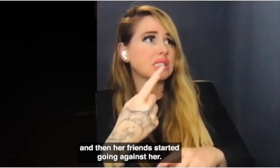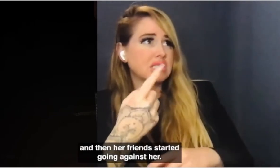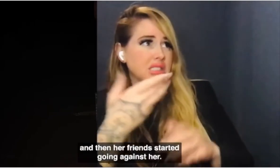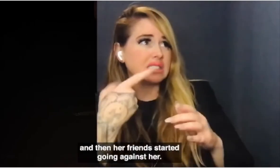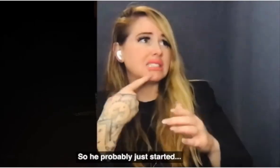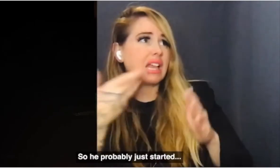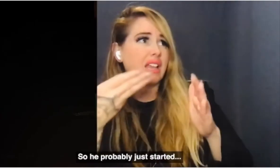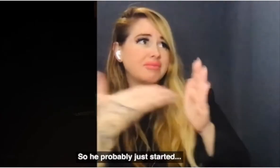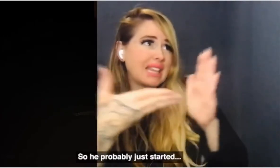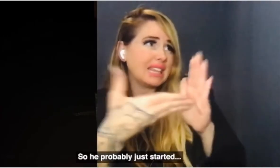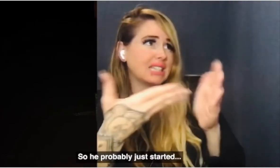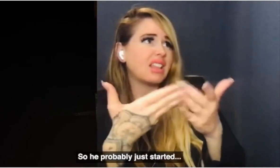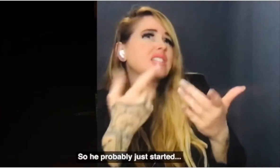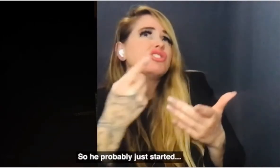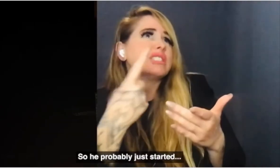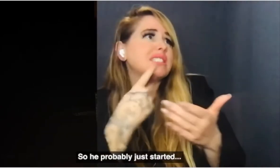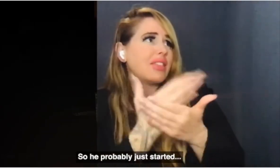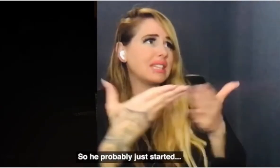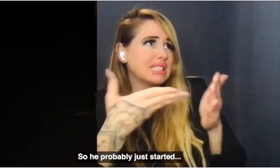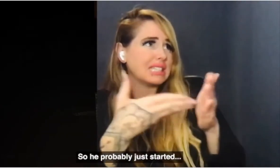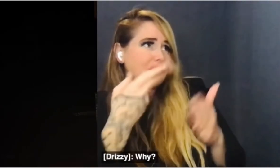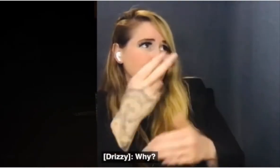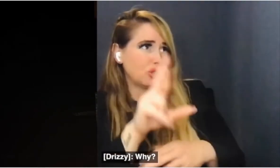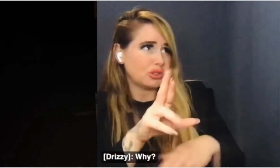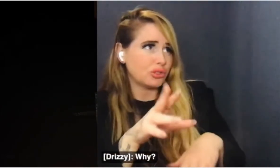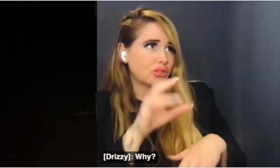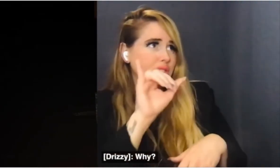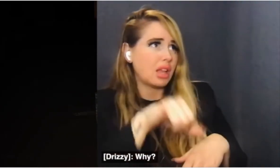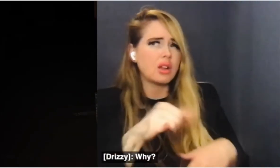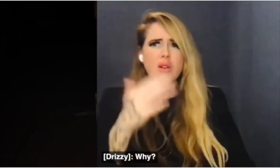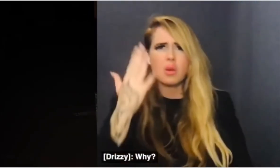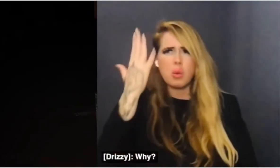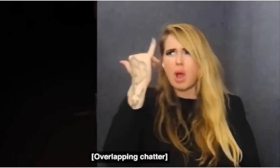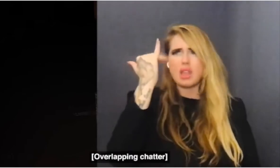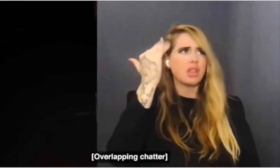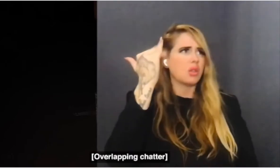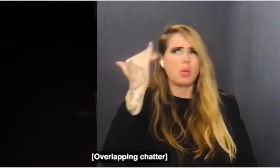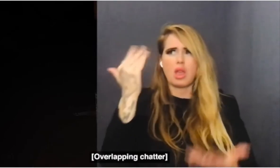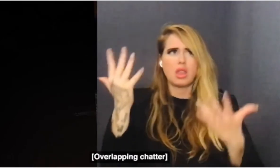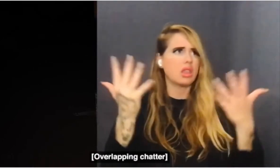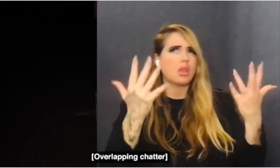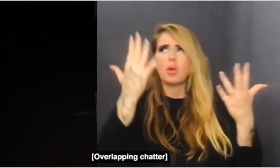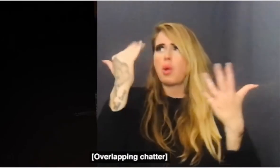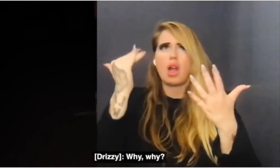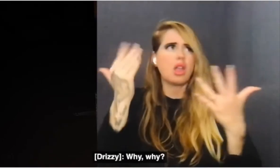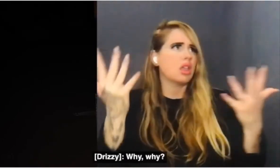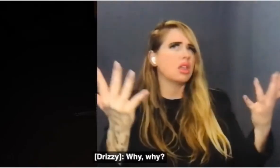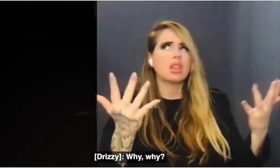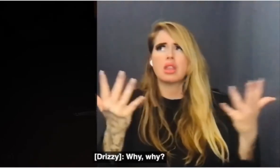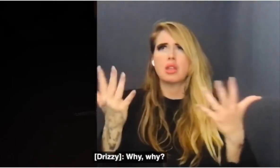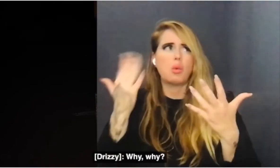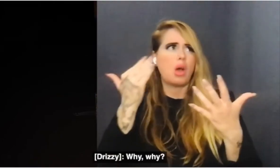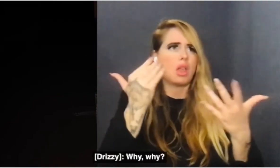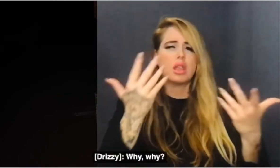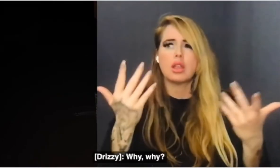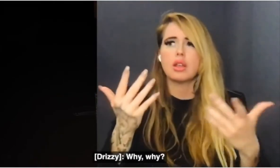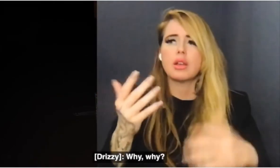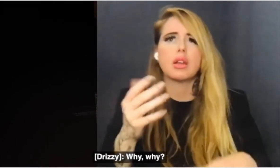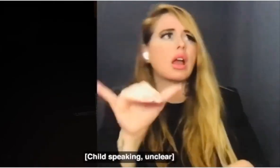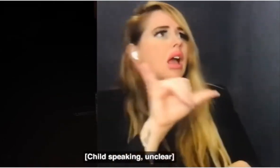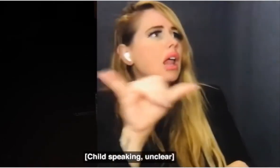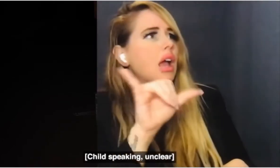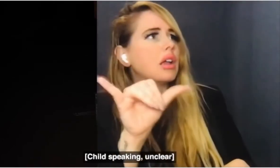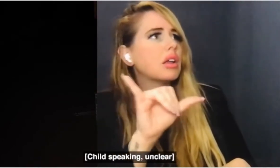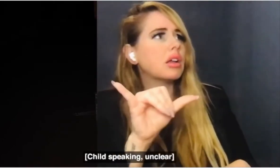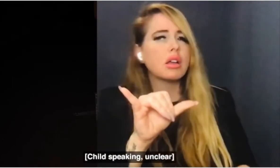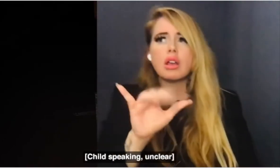against her so then probably she just served me like like